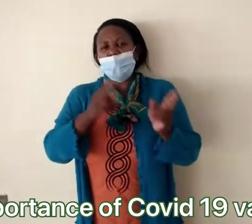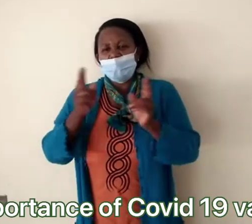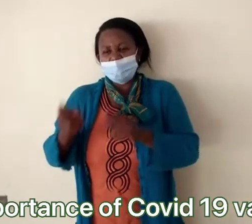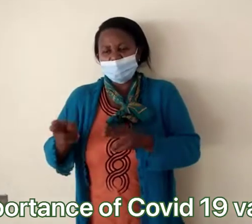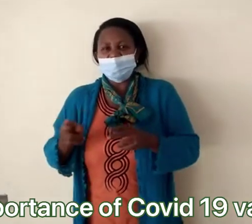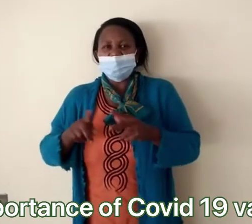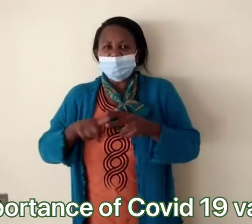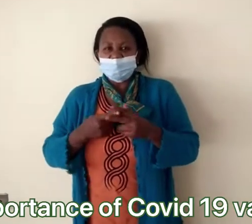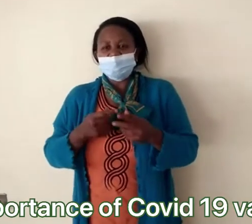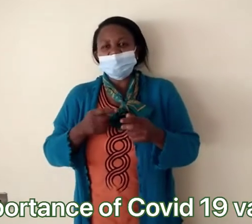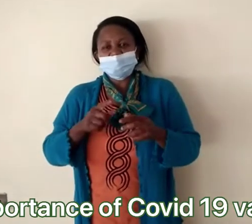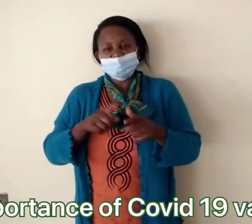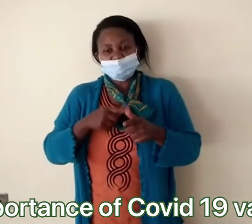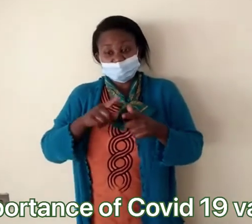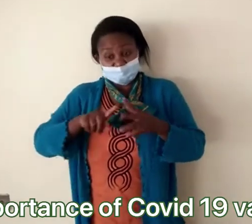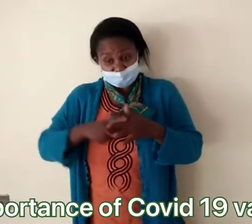So was feeling normal.